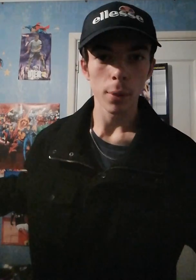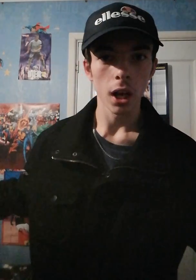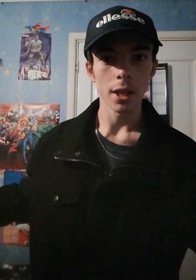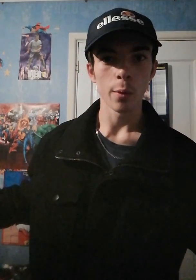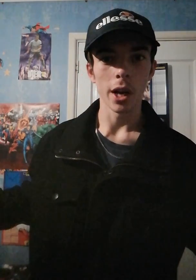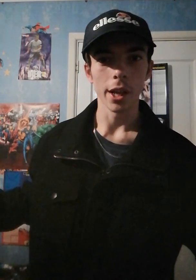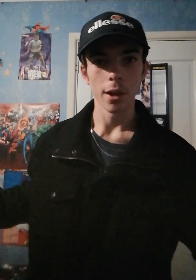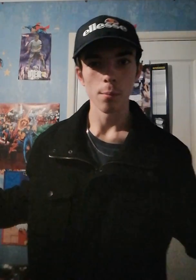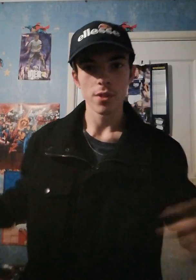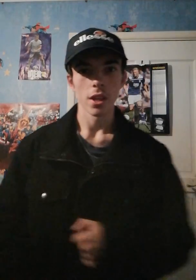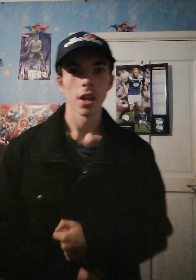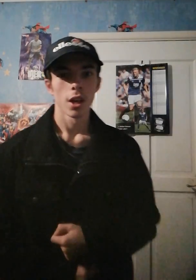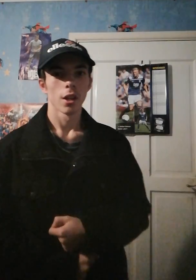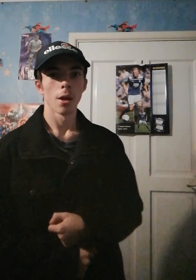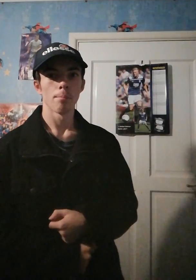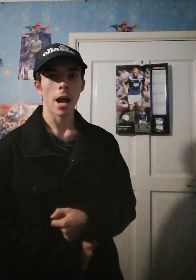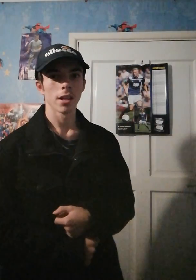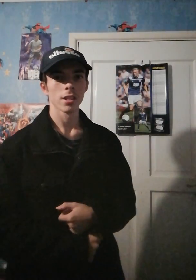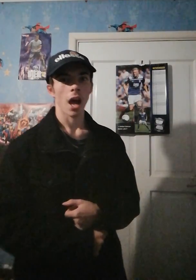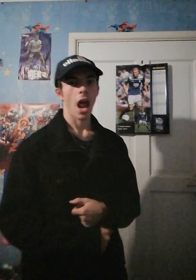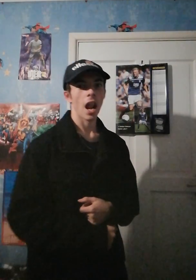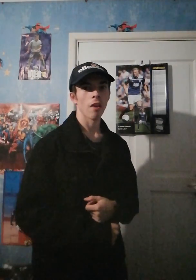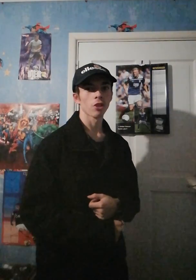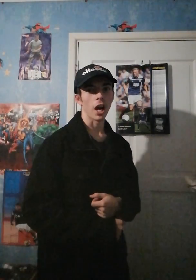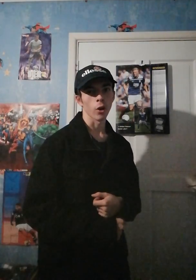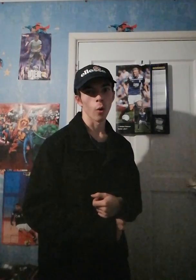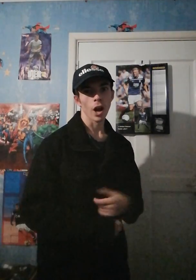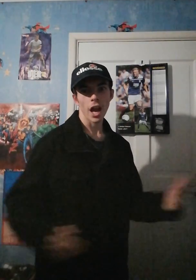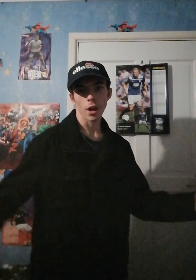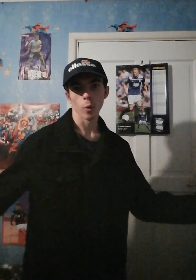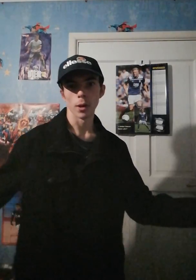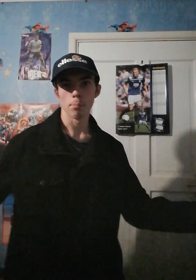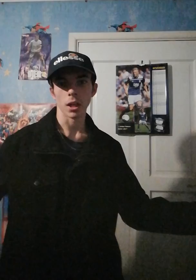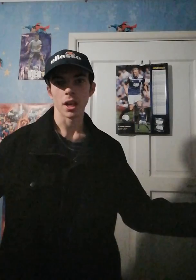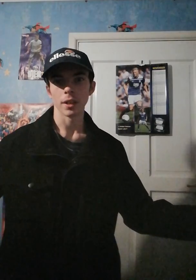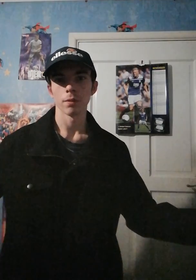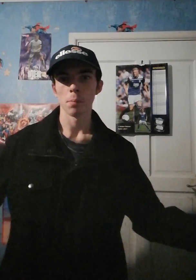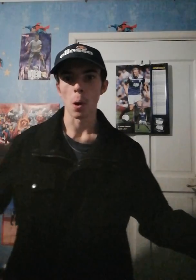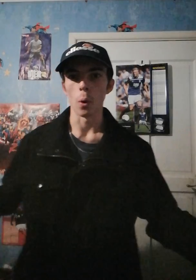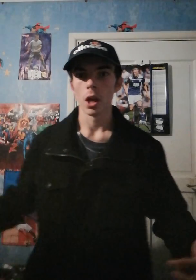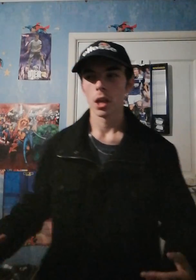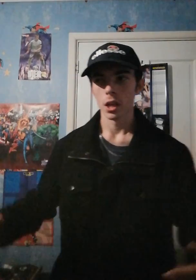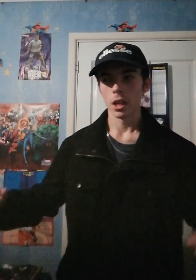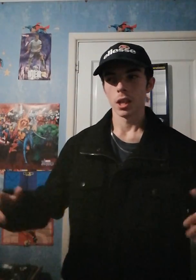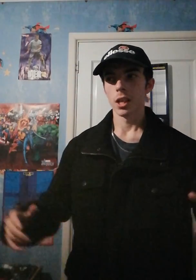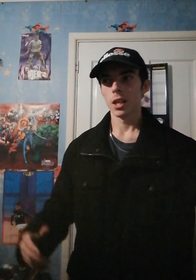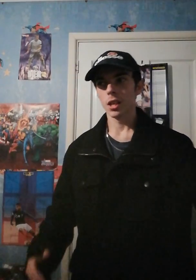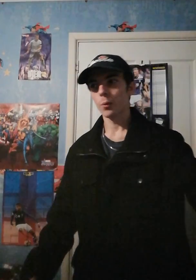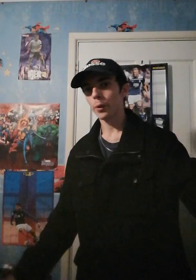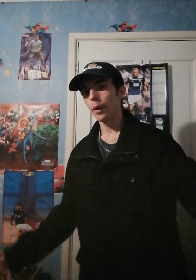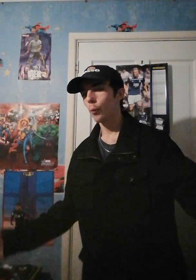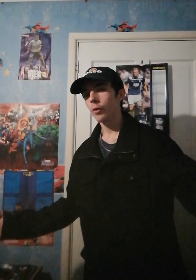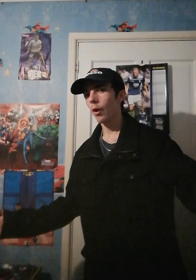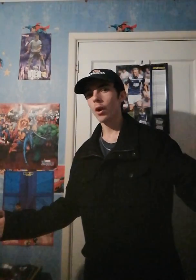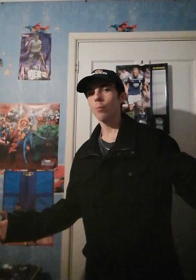Bloody Williams, the best left tackle in all the bloody football. We've got him.